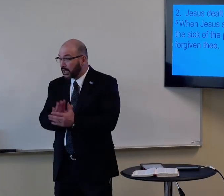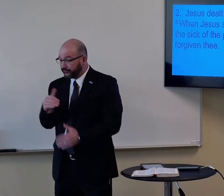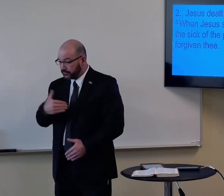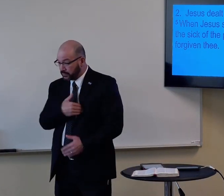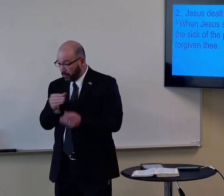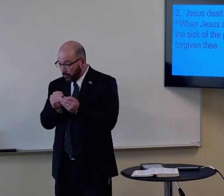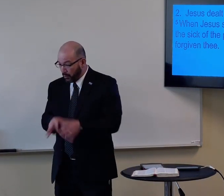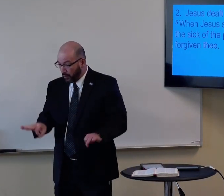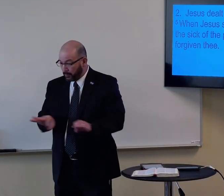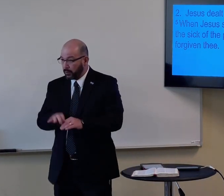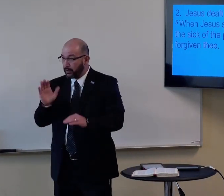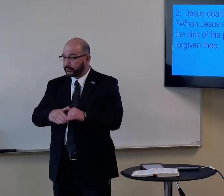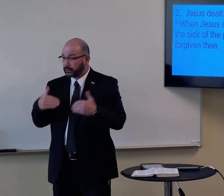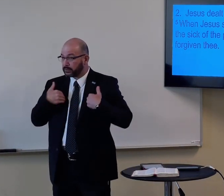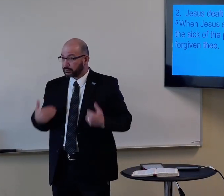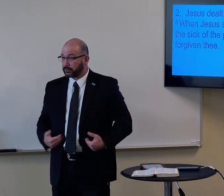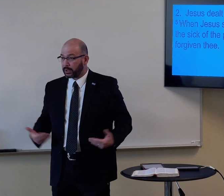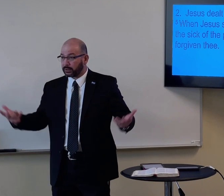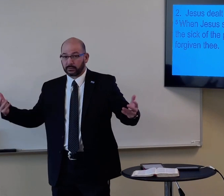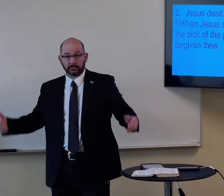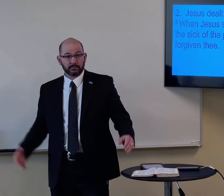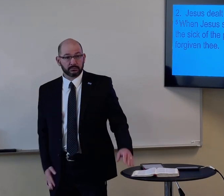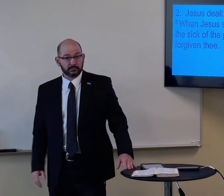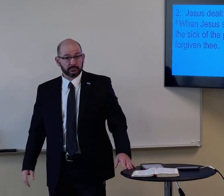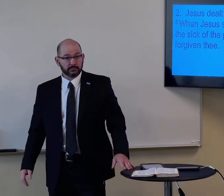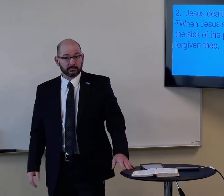Do you believe the soul is more important than the body?